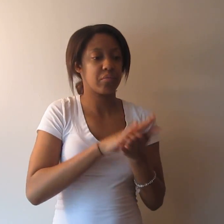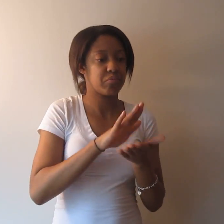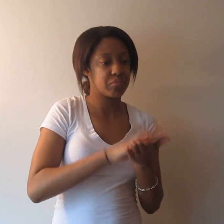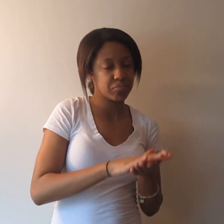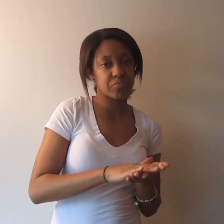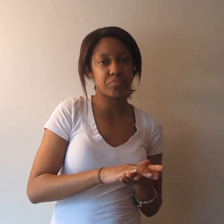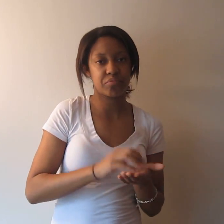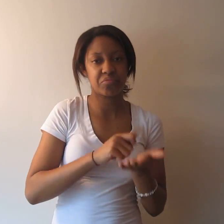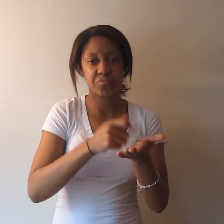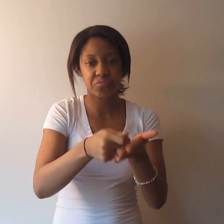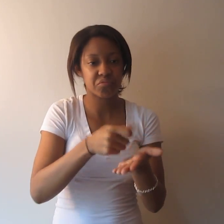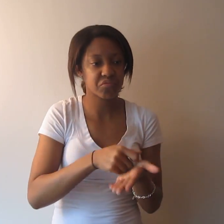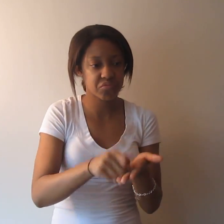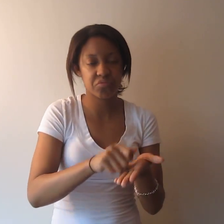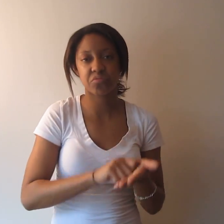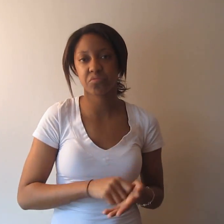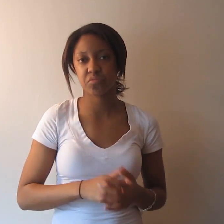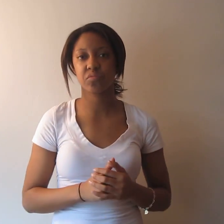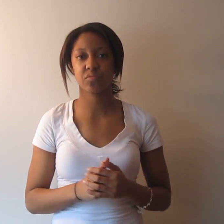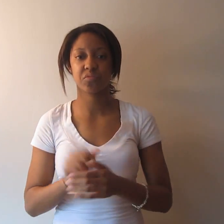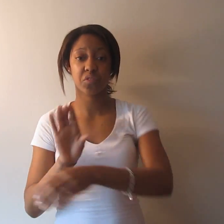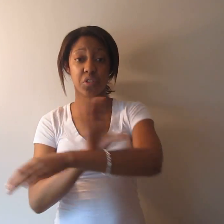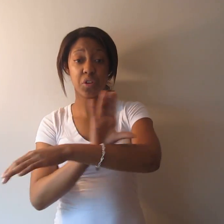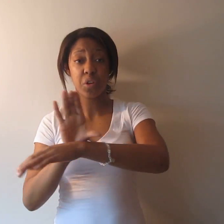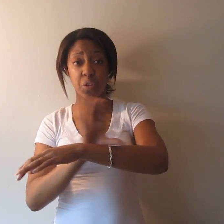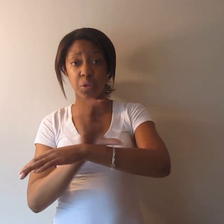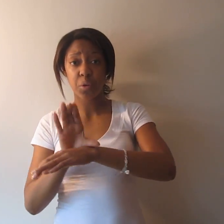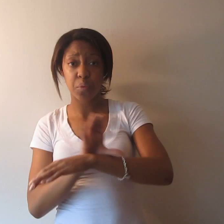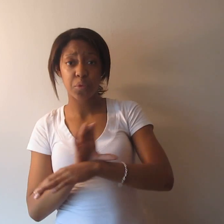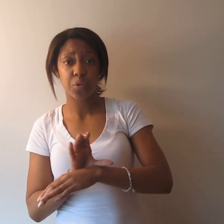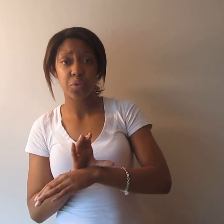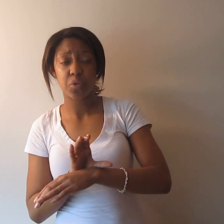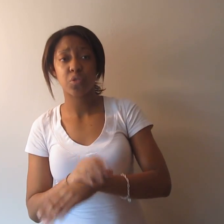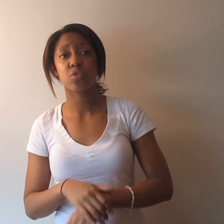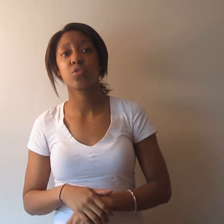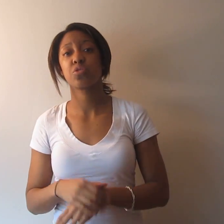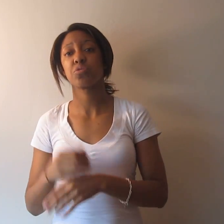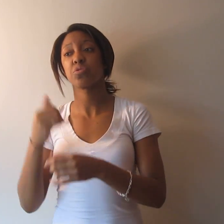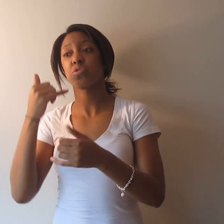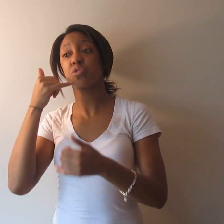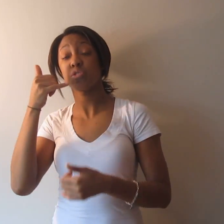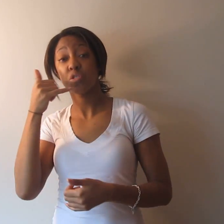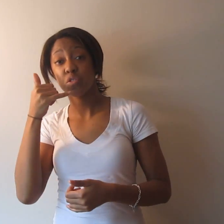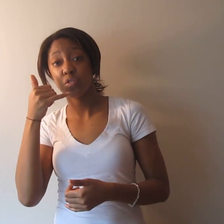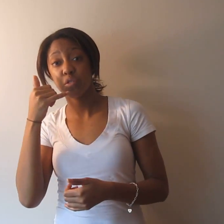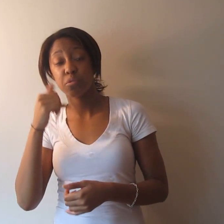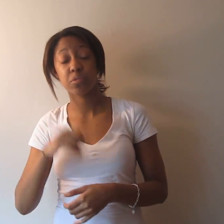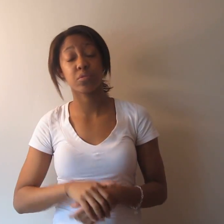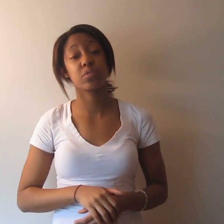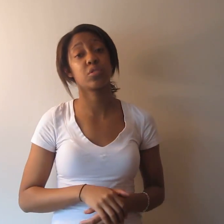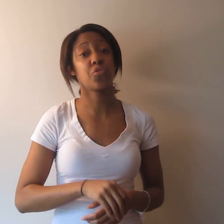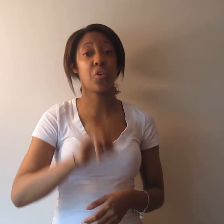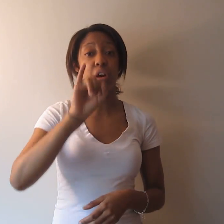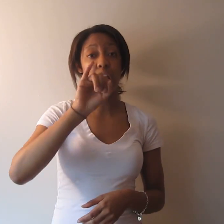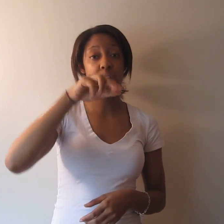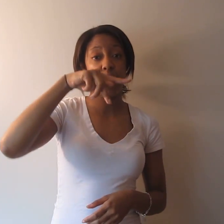Computers can also be utilized for communication. Telephones, the iPads that you've seen can be used.